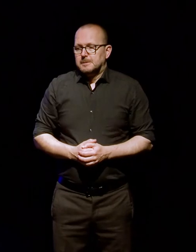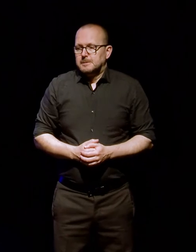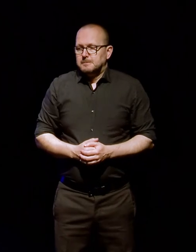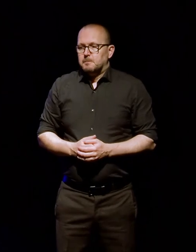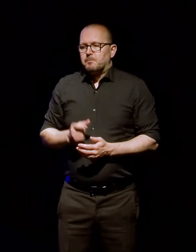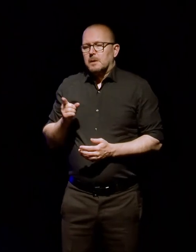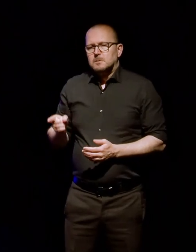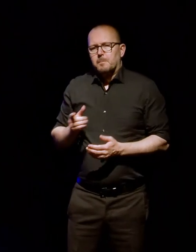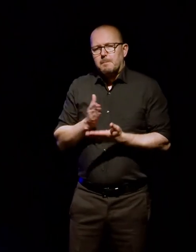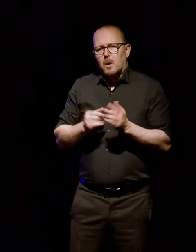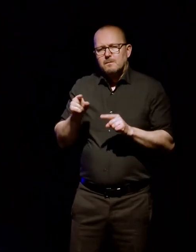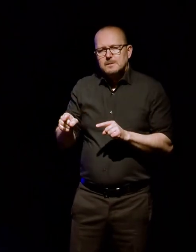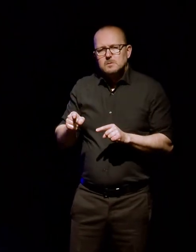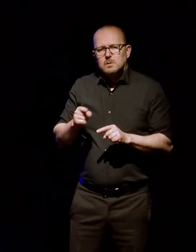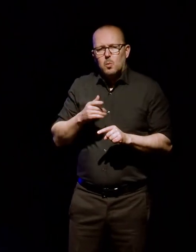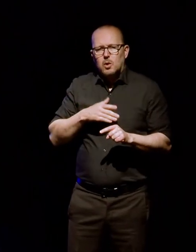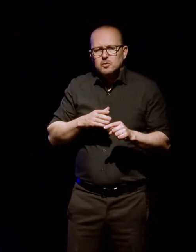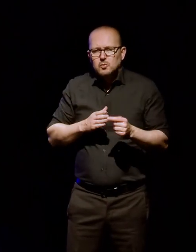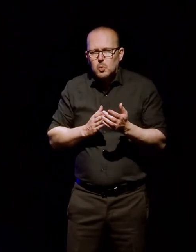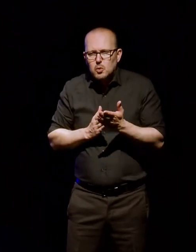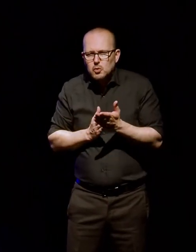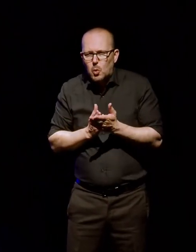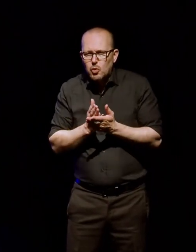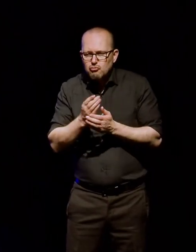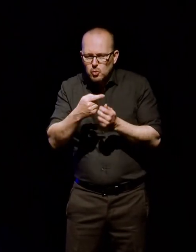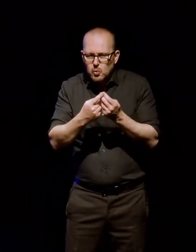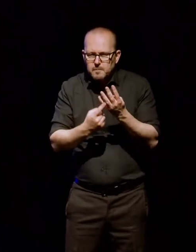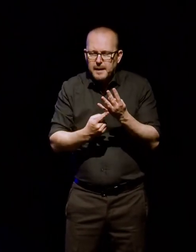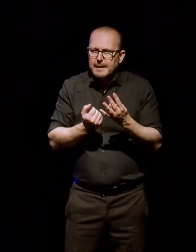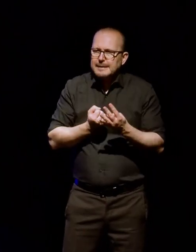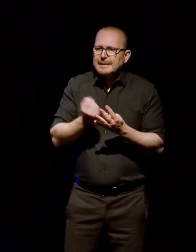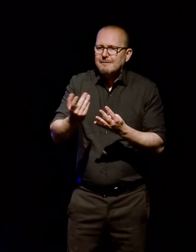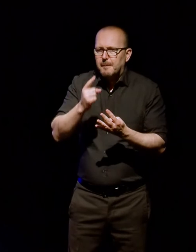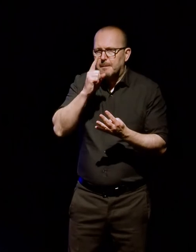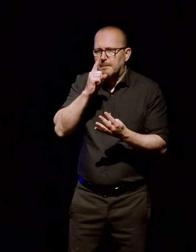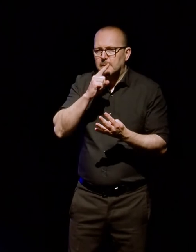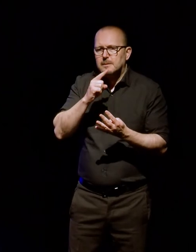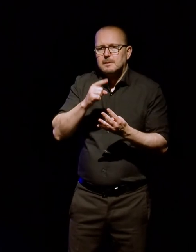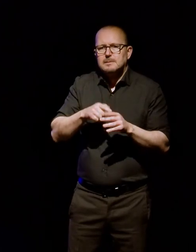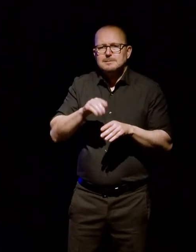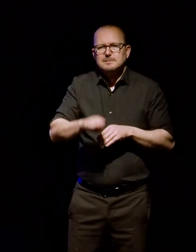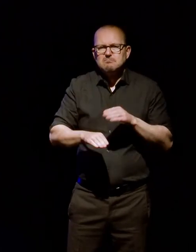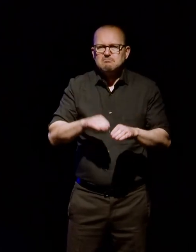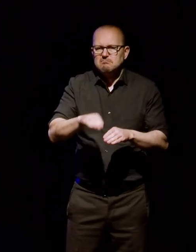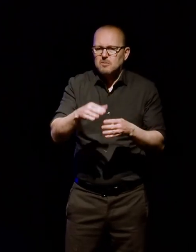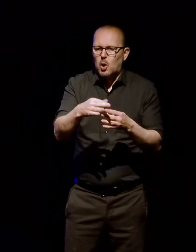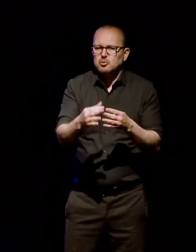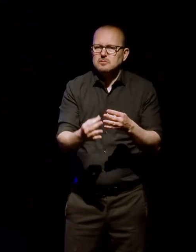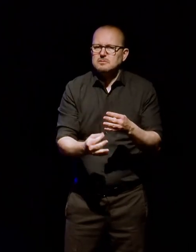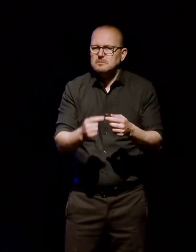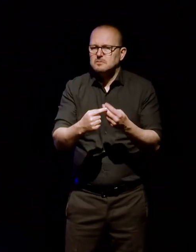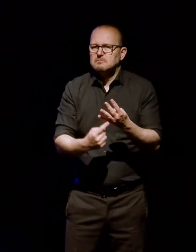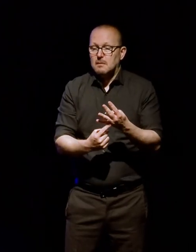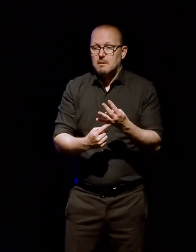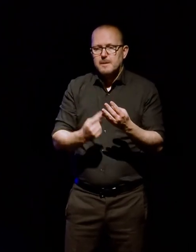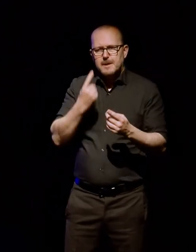and give people the, the, the step-by-step options and let them kind of think about what was actually